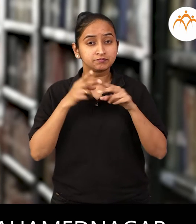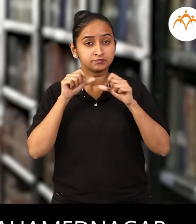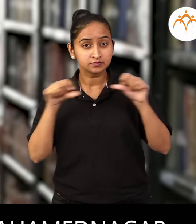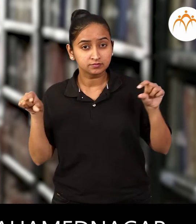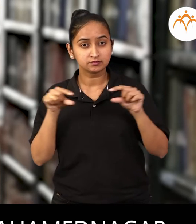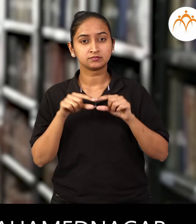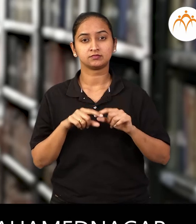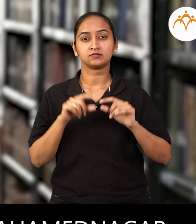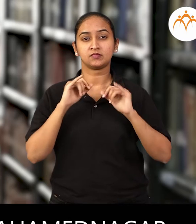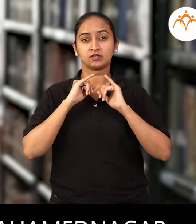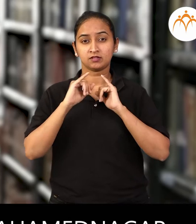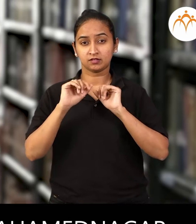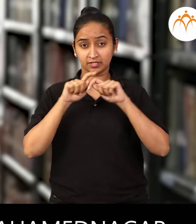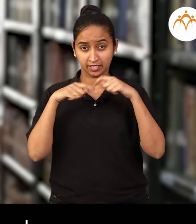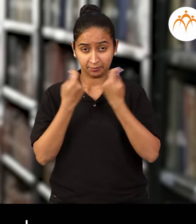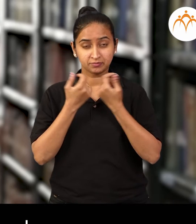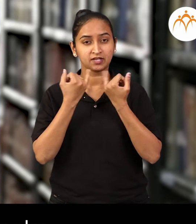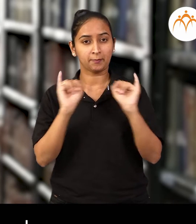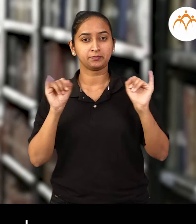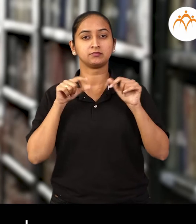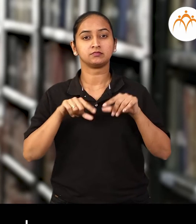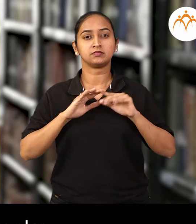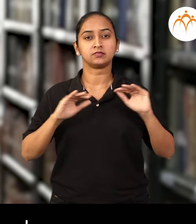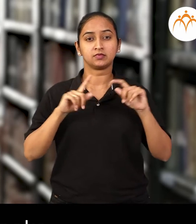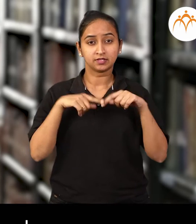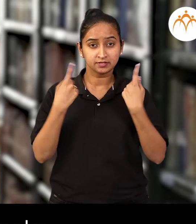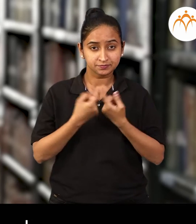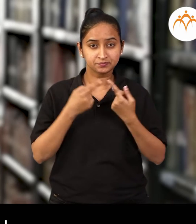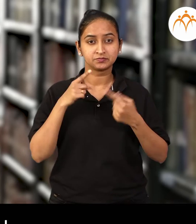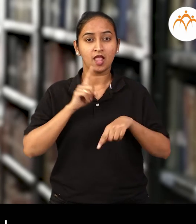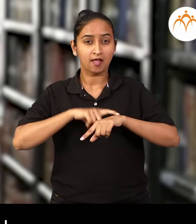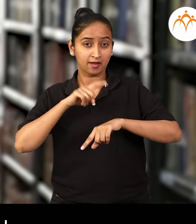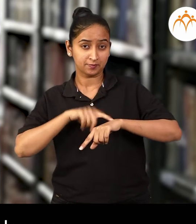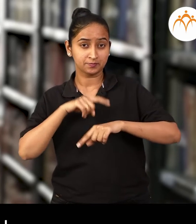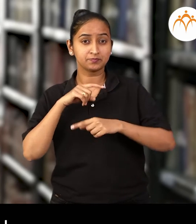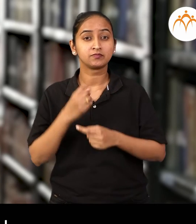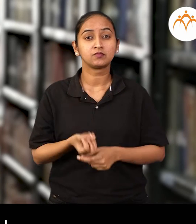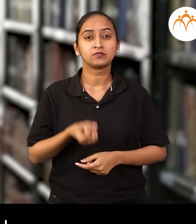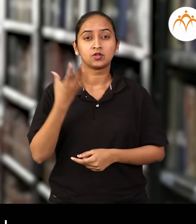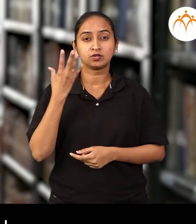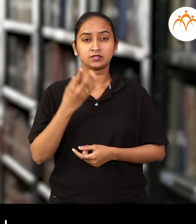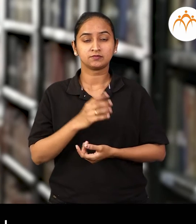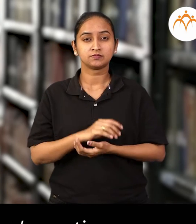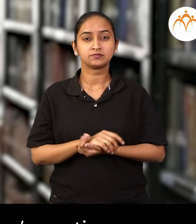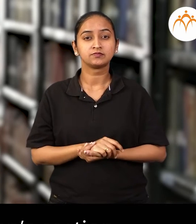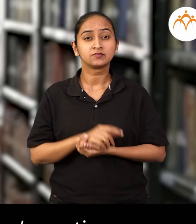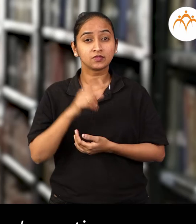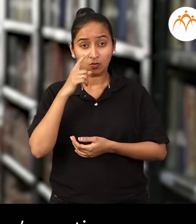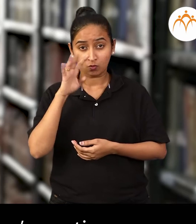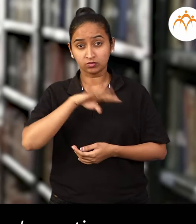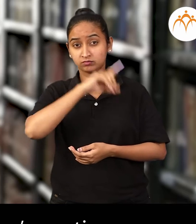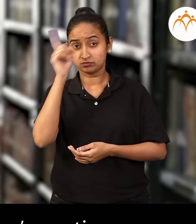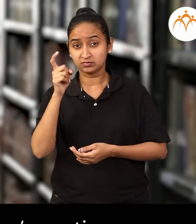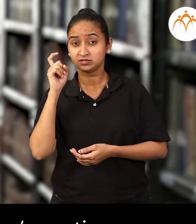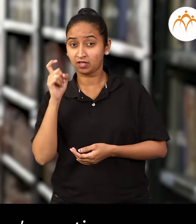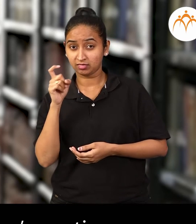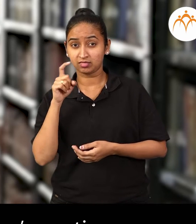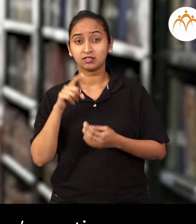Nagar. Lots of books. Reasonable charges. Separate children's section.